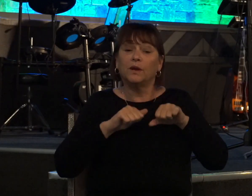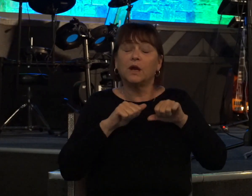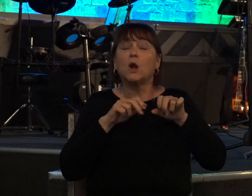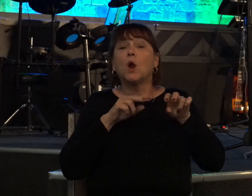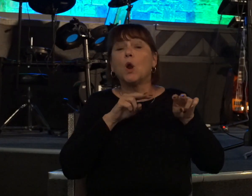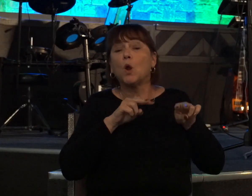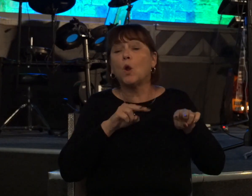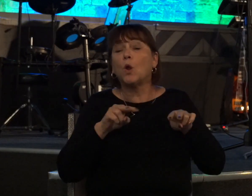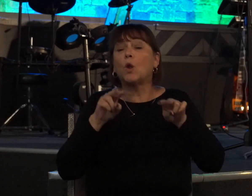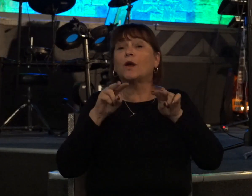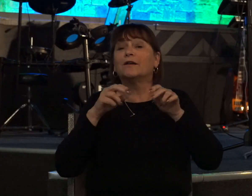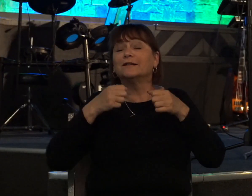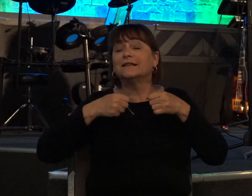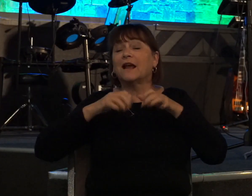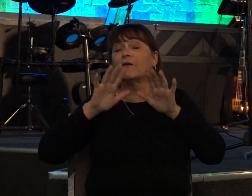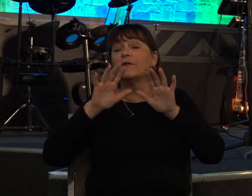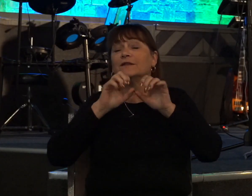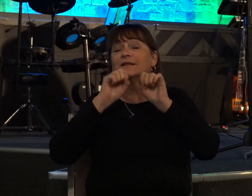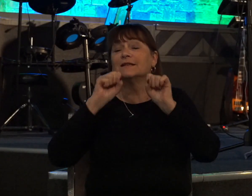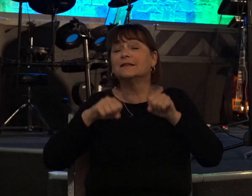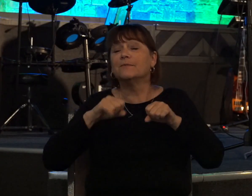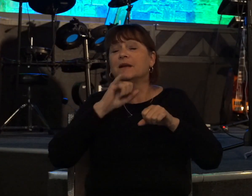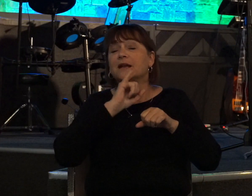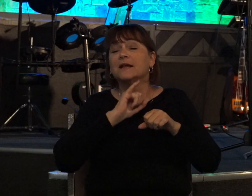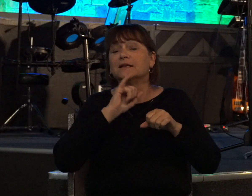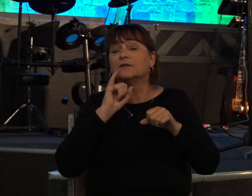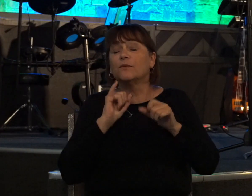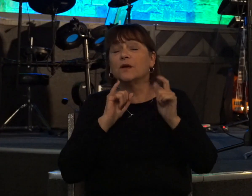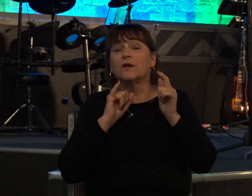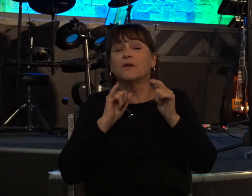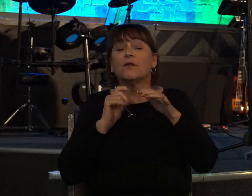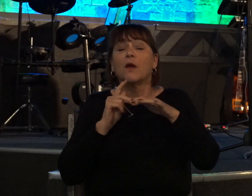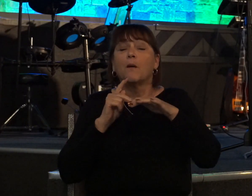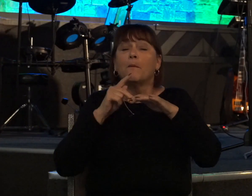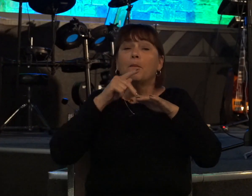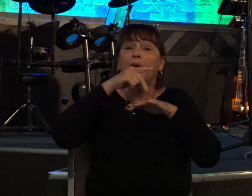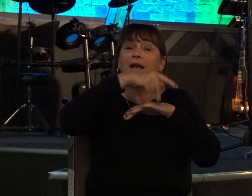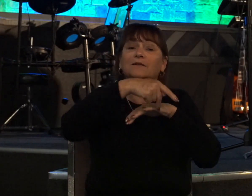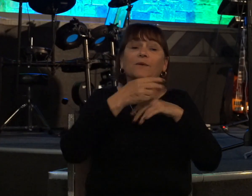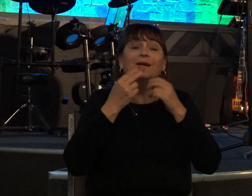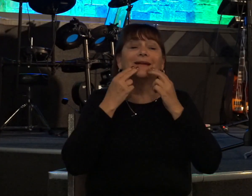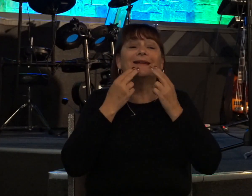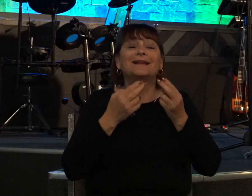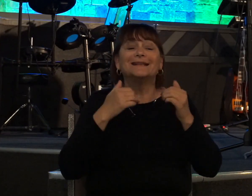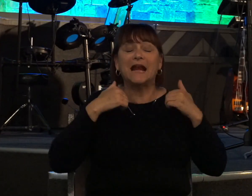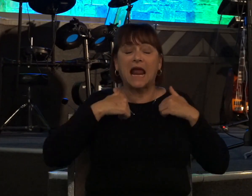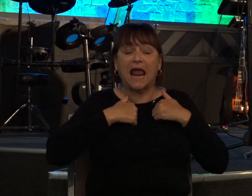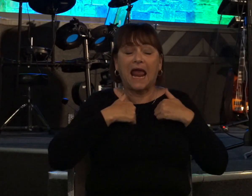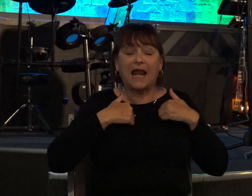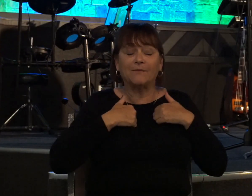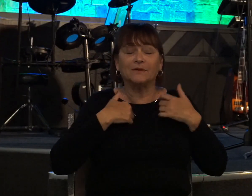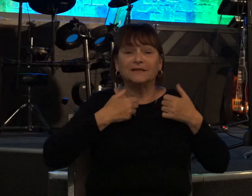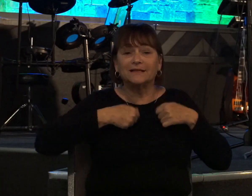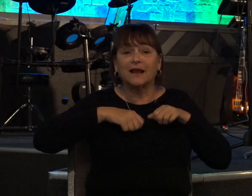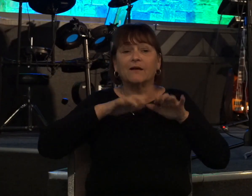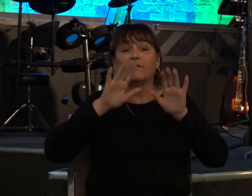whole sacrificial system in israel the passover where innocent animal animals would be sacrificed to cover the